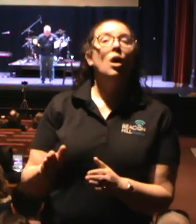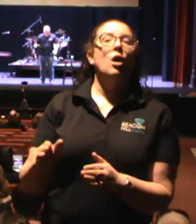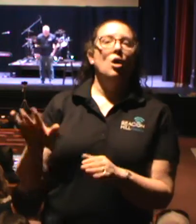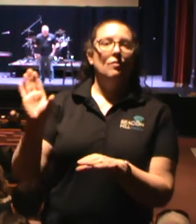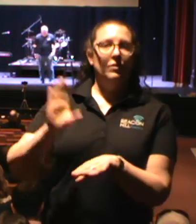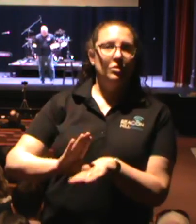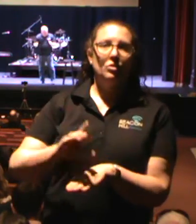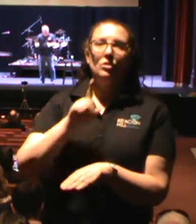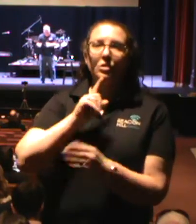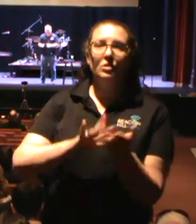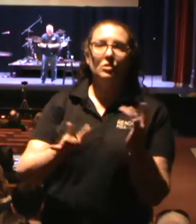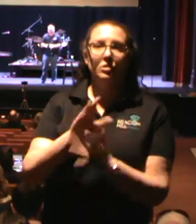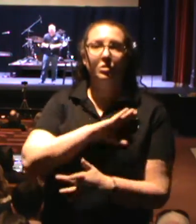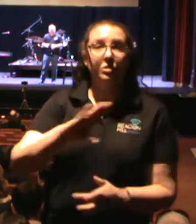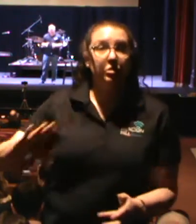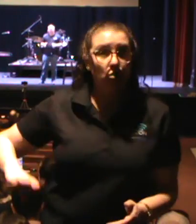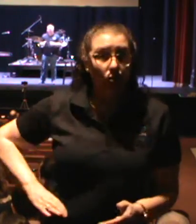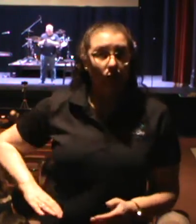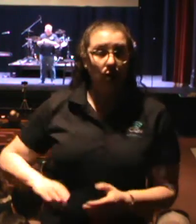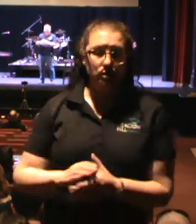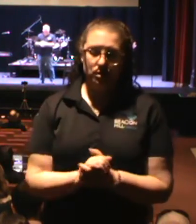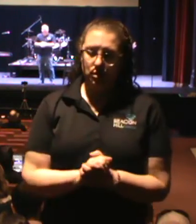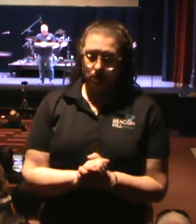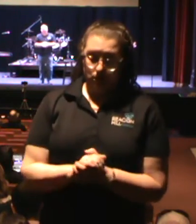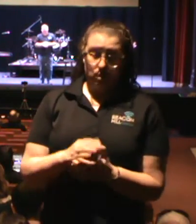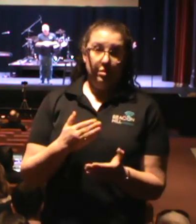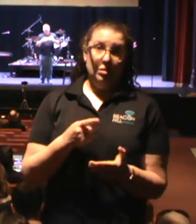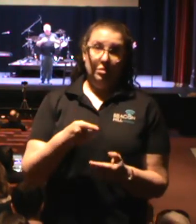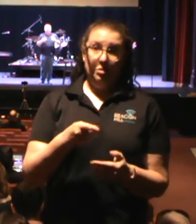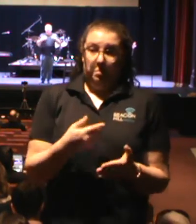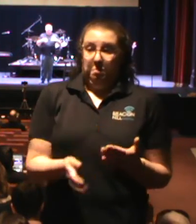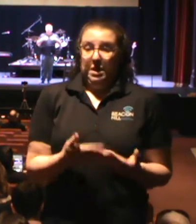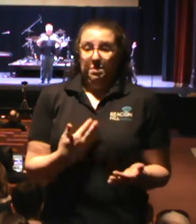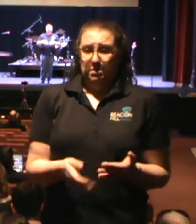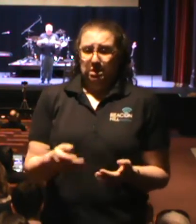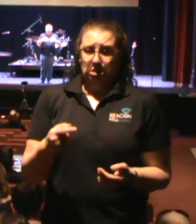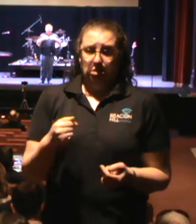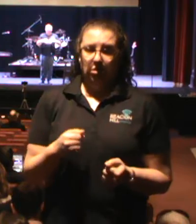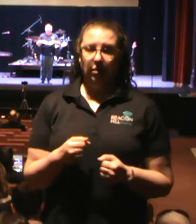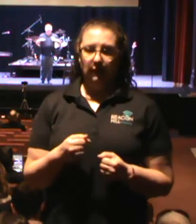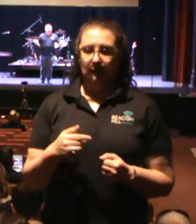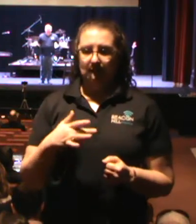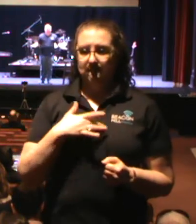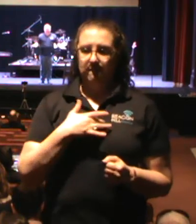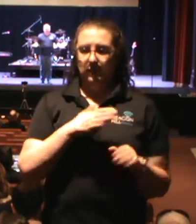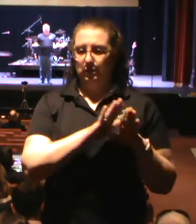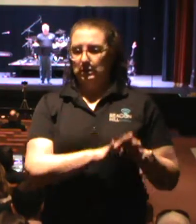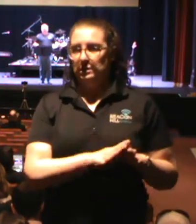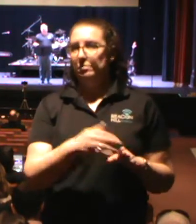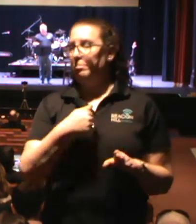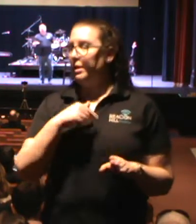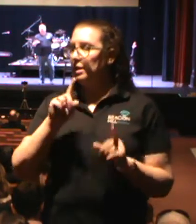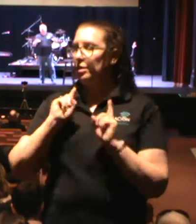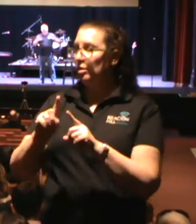keep moving on. Now I will tell you this. Some of y'all might be freaking out. I am not planning on going anywhere.